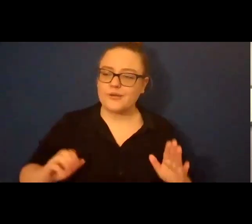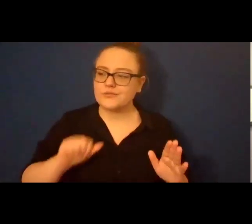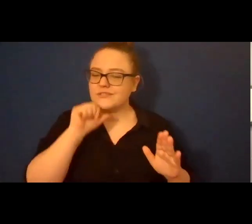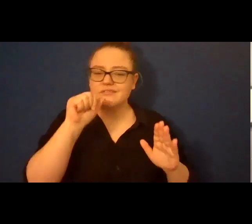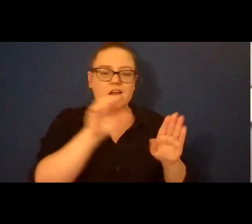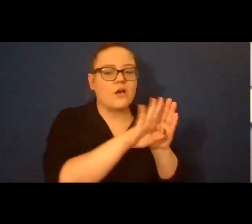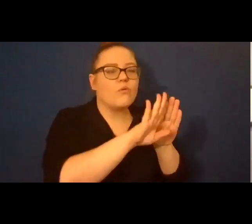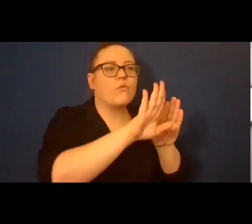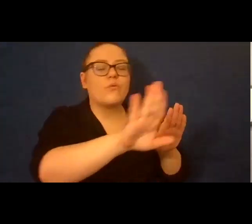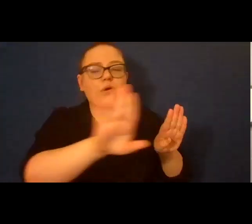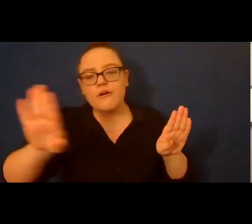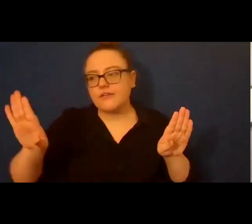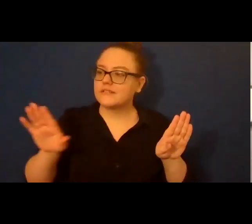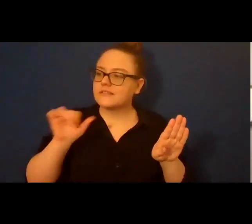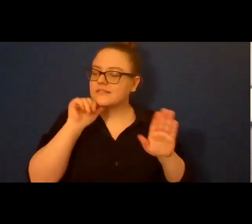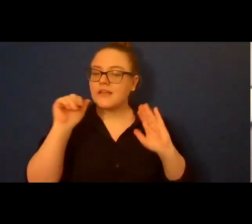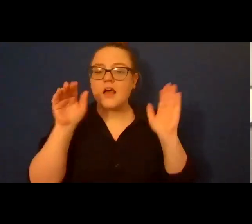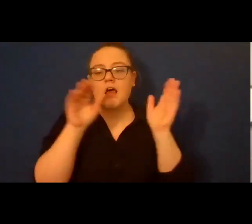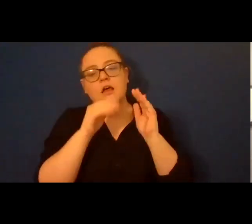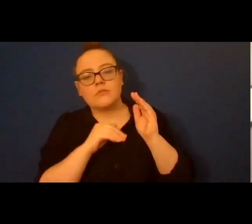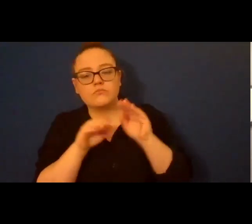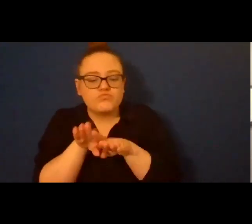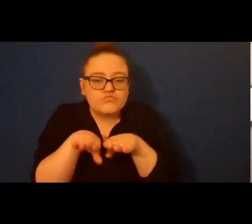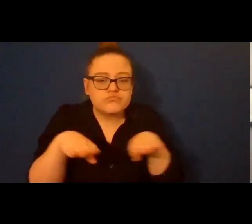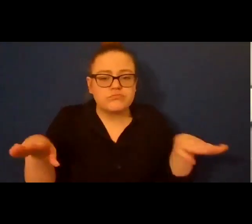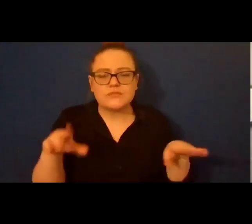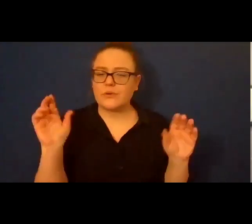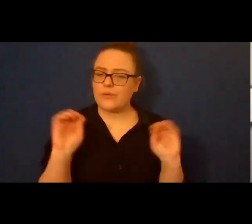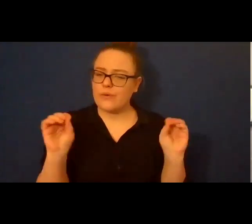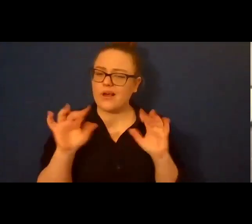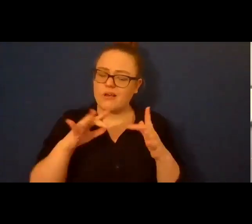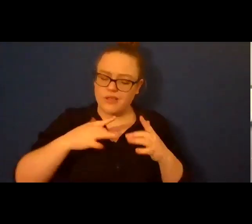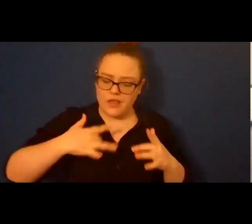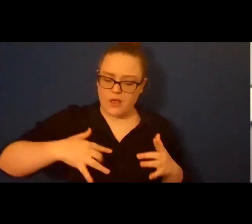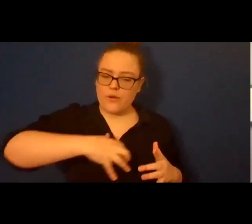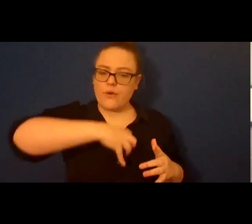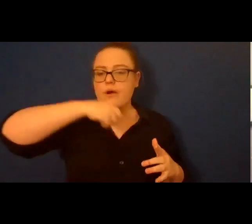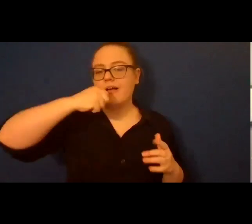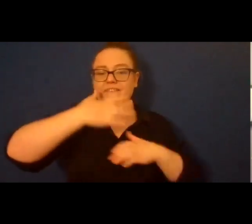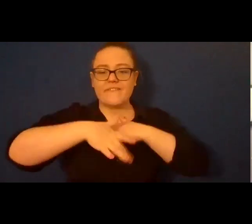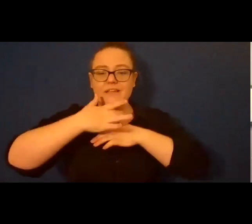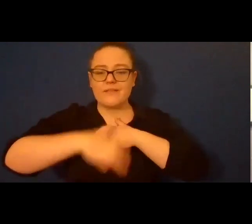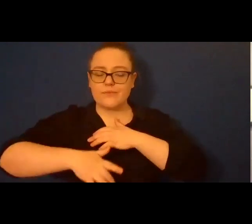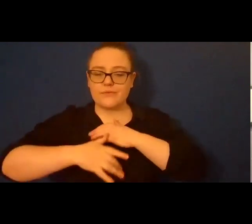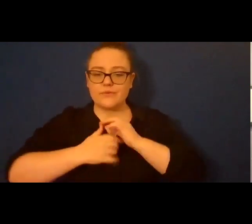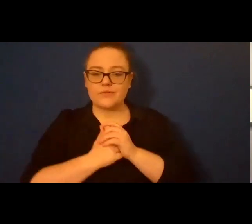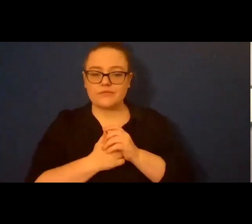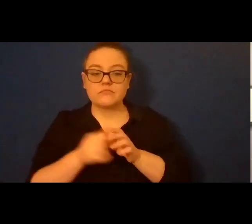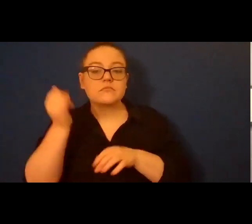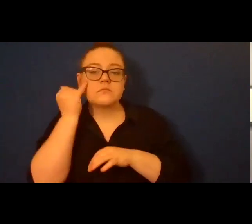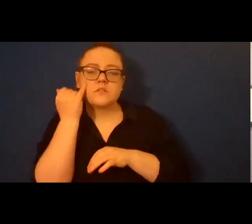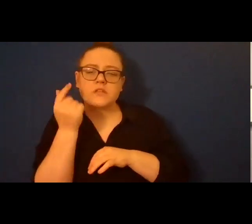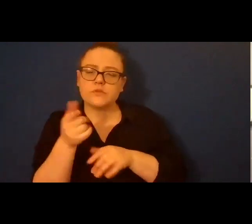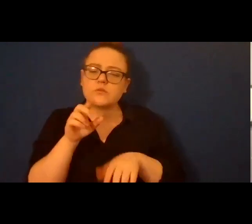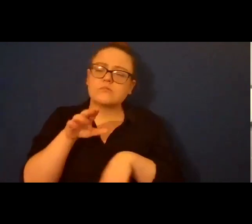isn't coming for you. If he did would you call him Gabriel or Gabriel like you are here? Who is this even